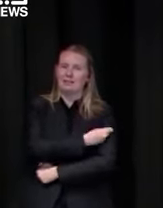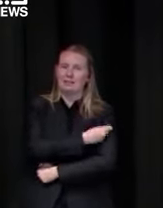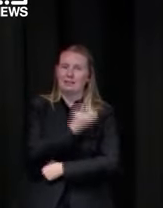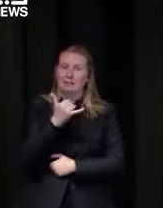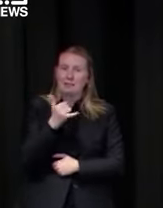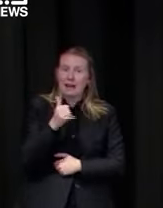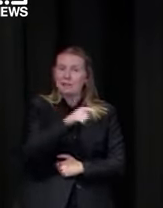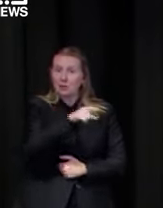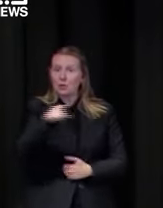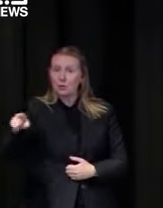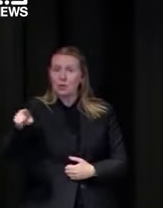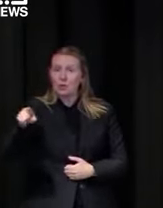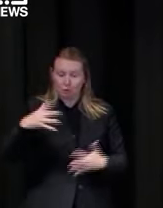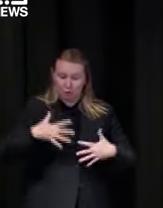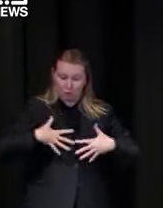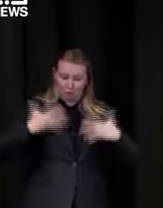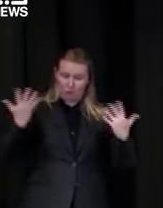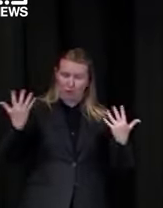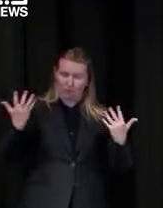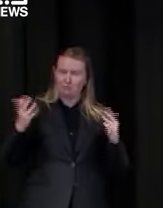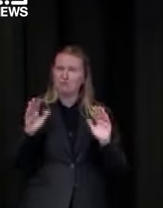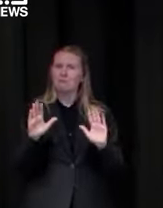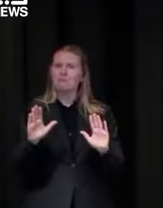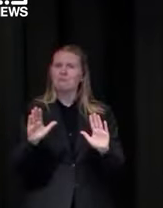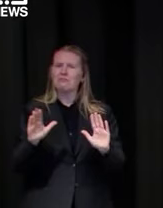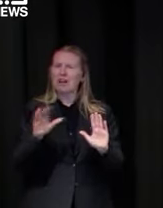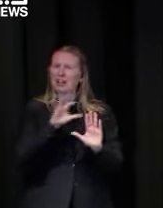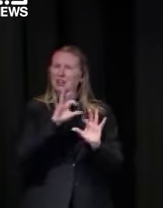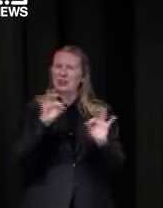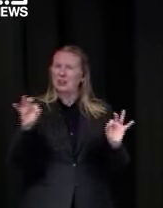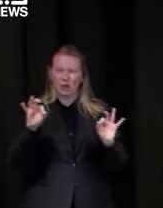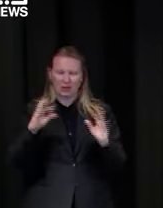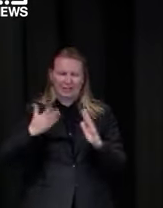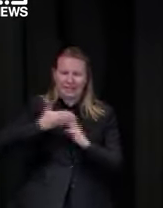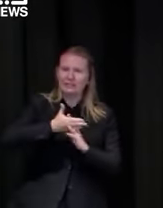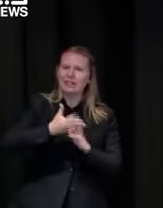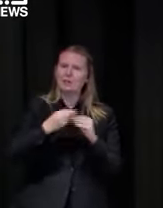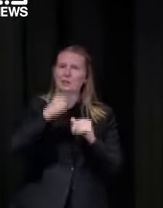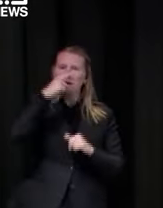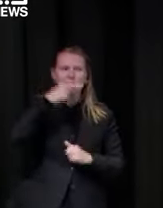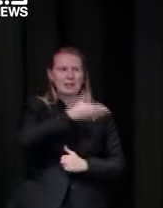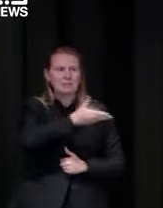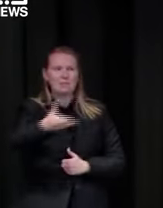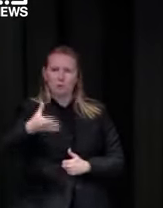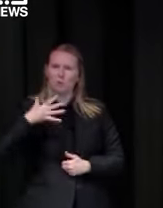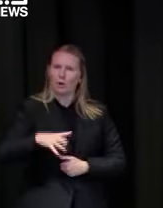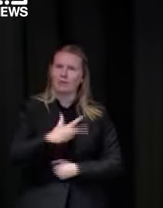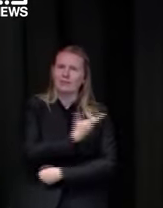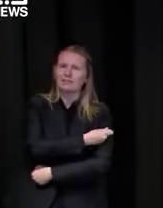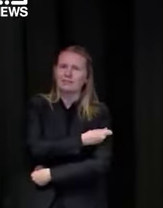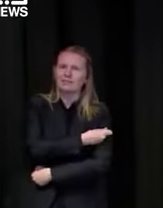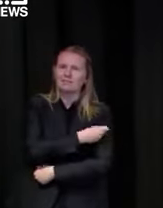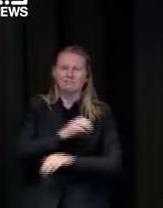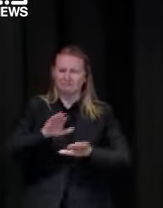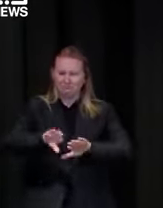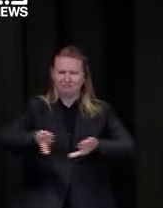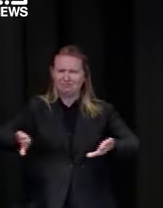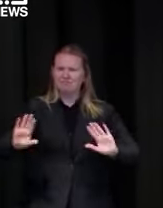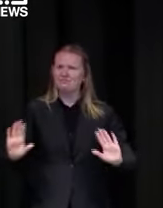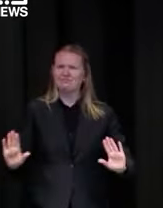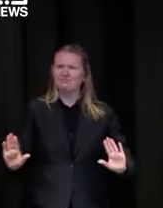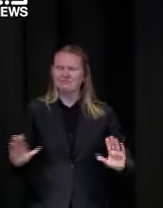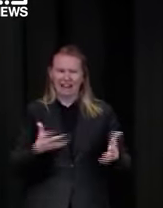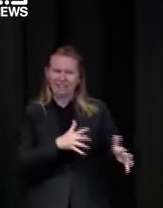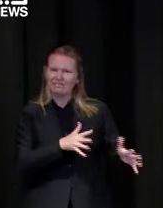but don't stand in the way of other people expressing their view like you know you you're pretending to take an appointment that